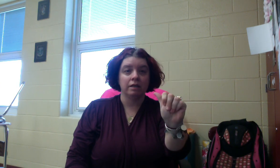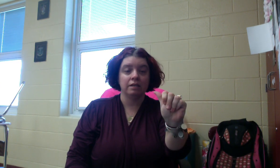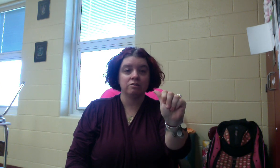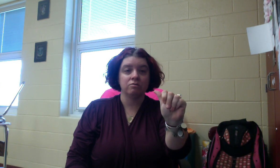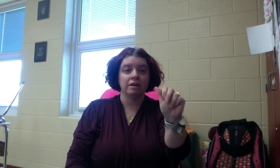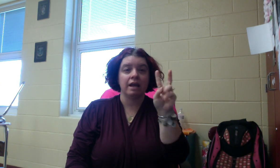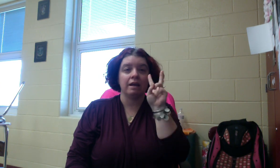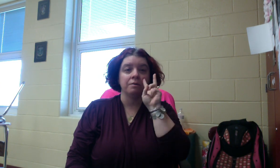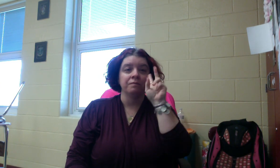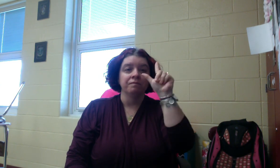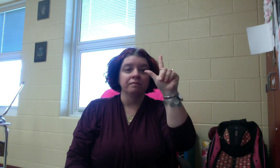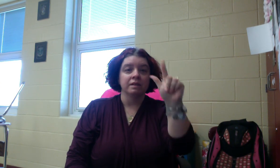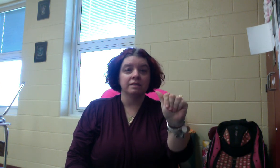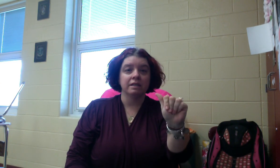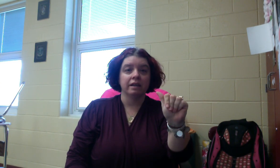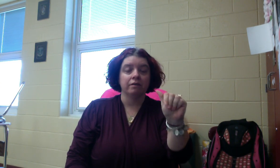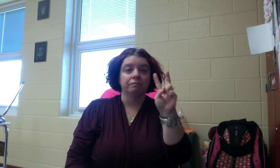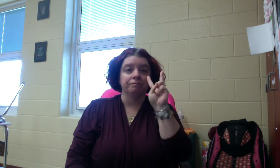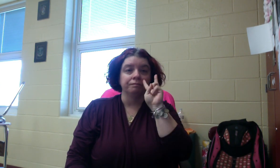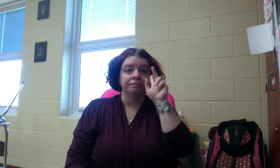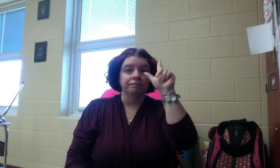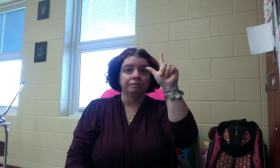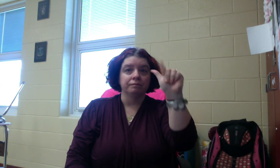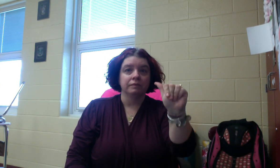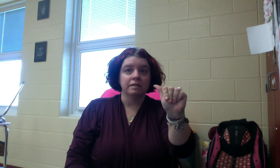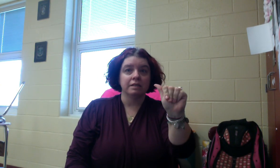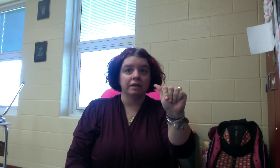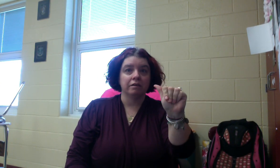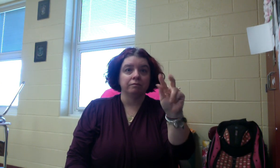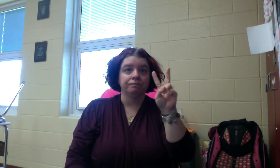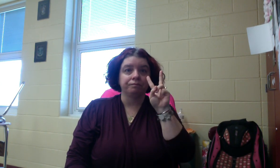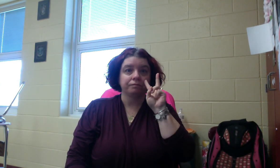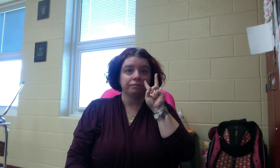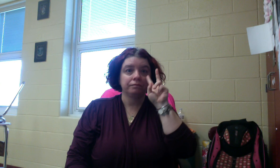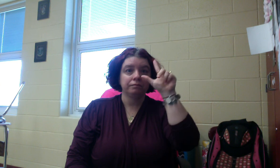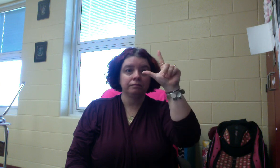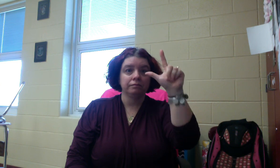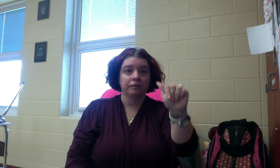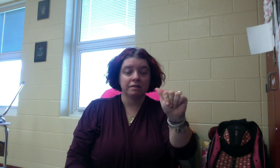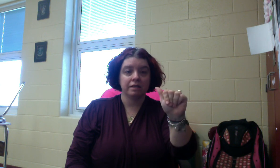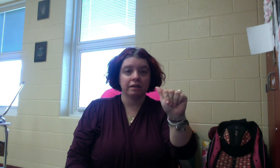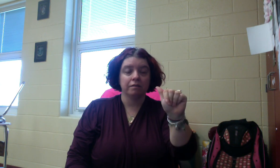hits to an A. See you later. See you later. See you later.